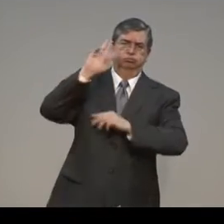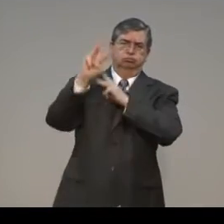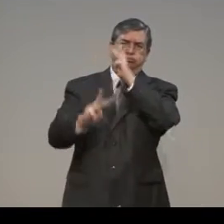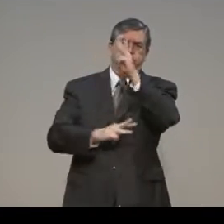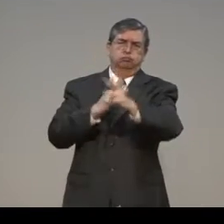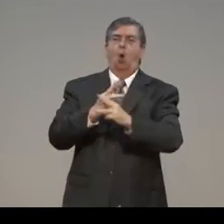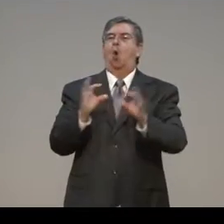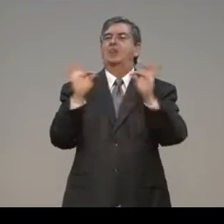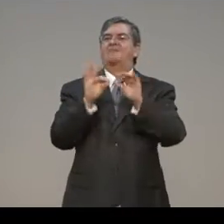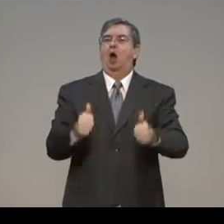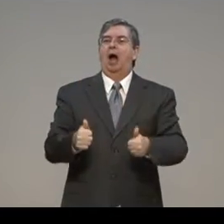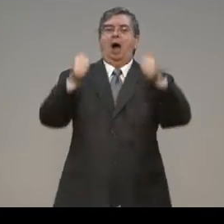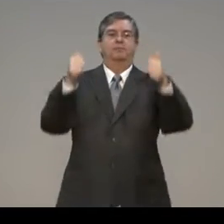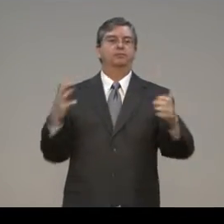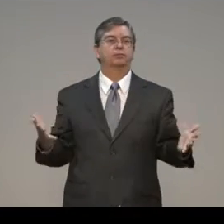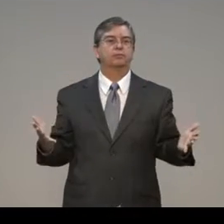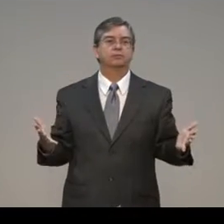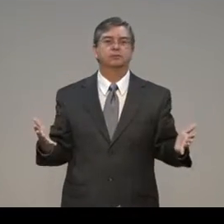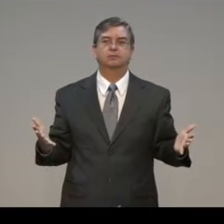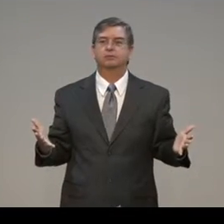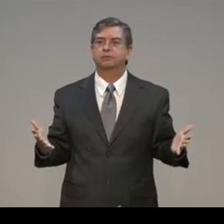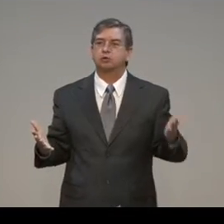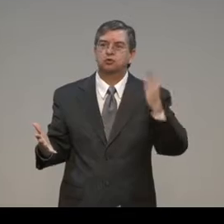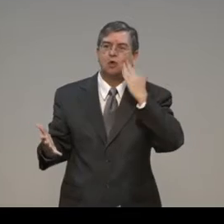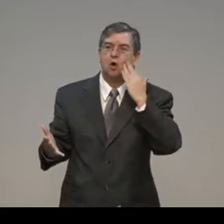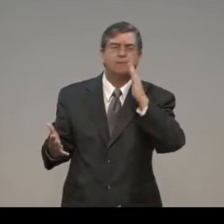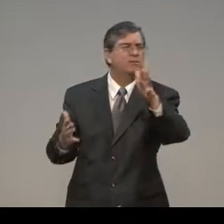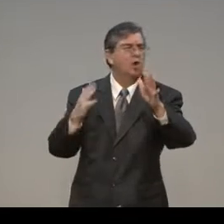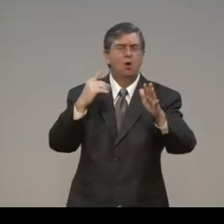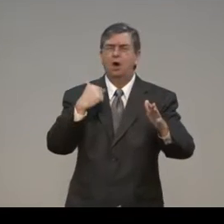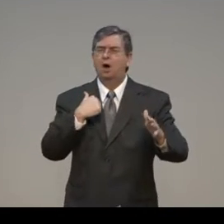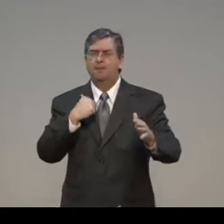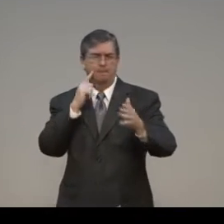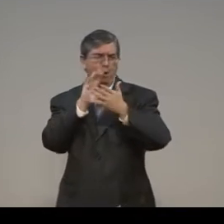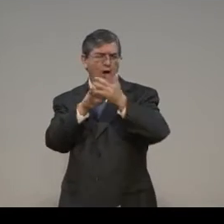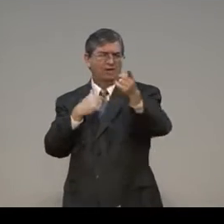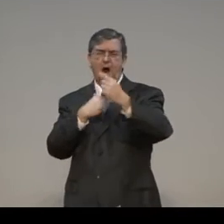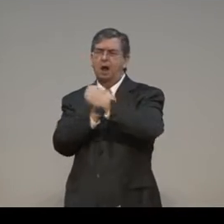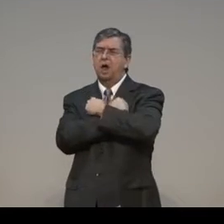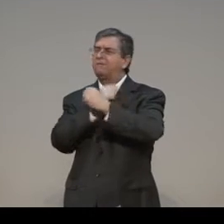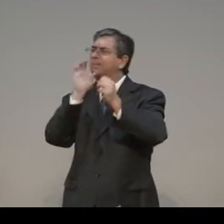the artist is known all over the world. The cost is going to be tremendous.